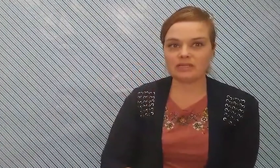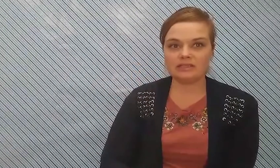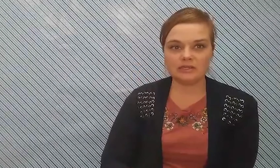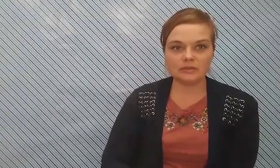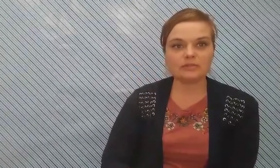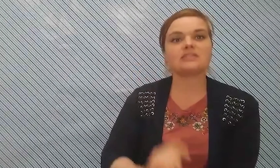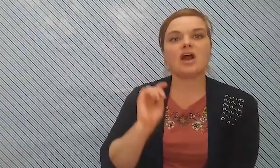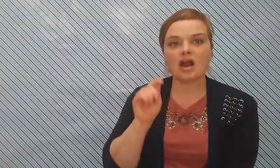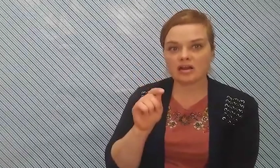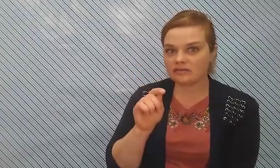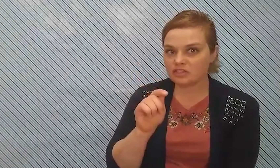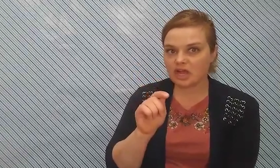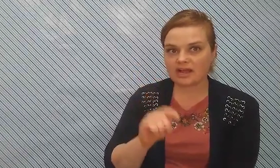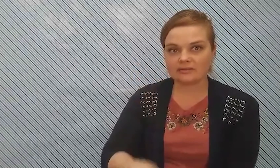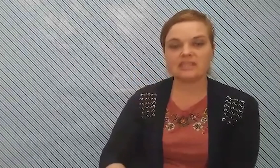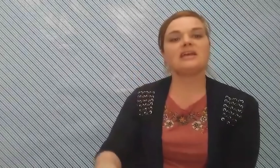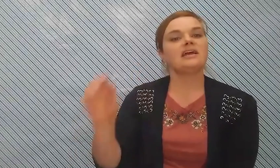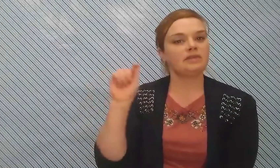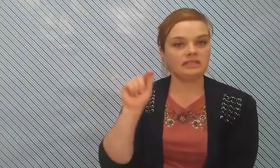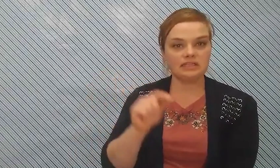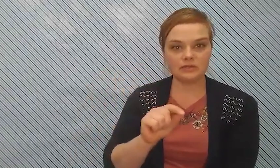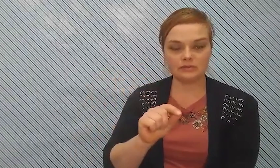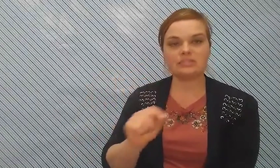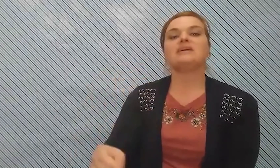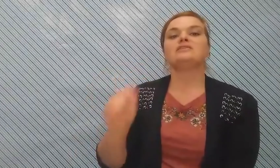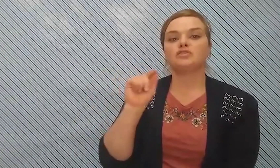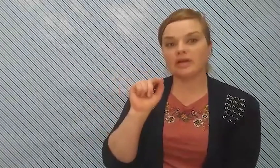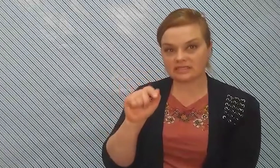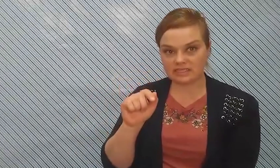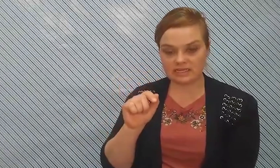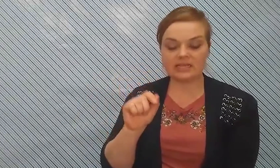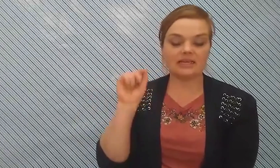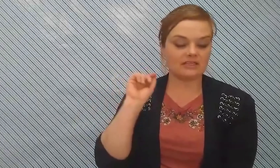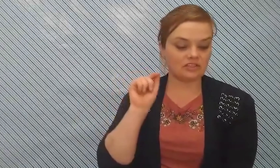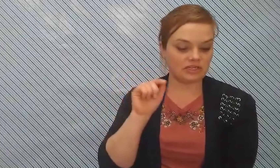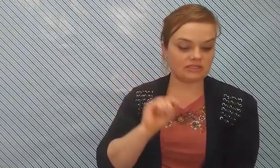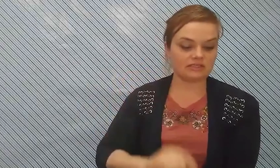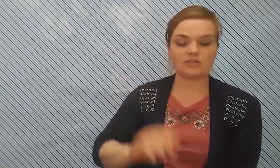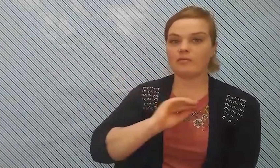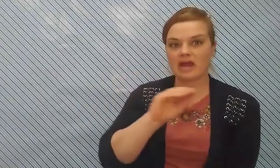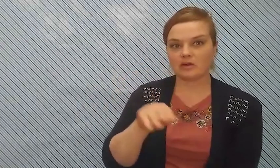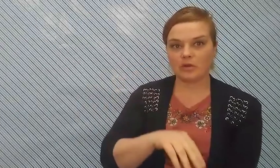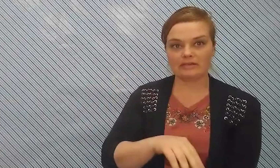we lose the heart of a child and we lose trusting in jesus no matter what